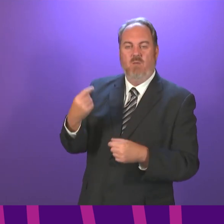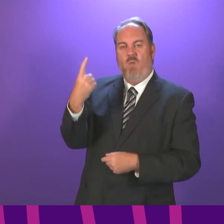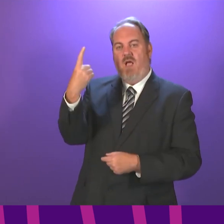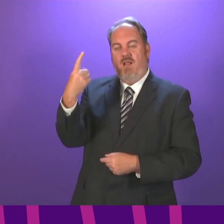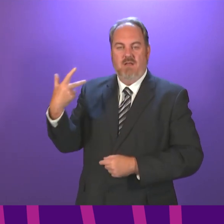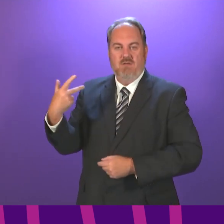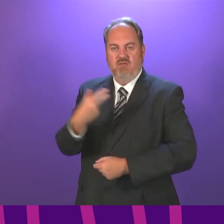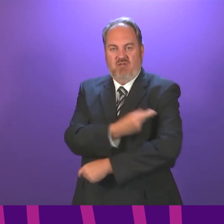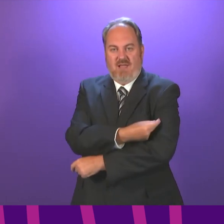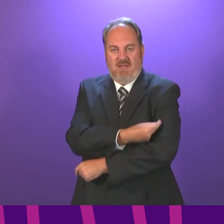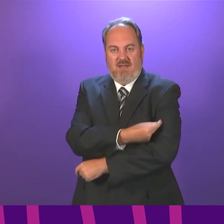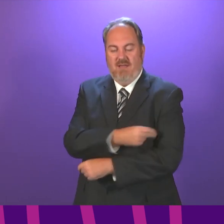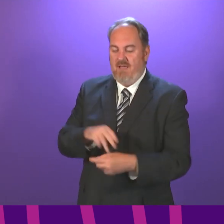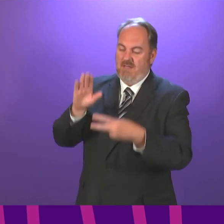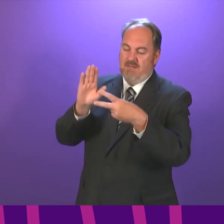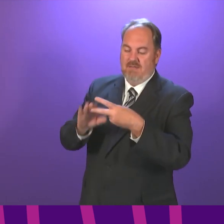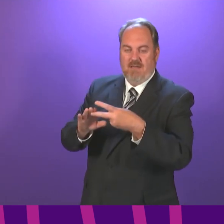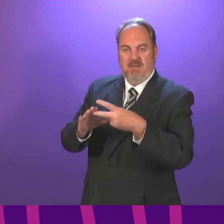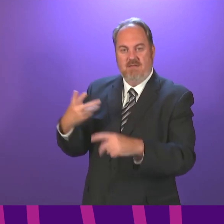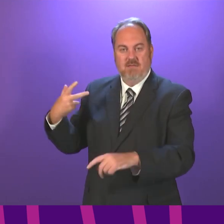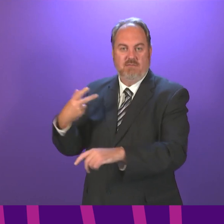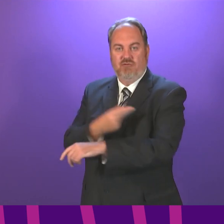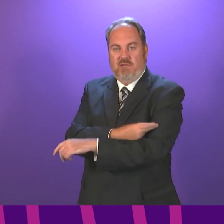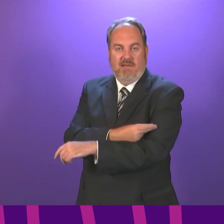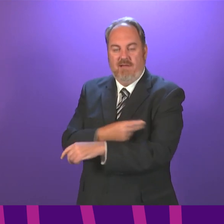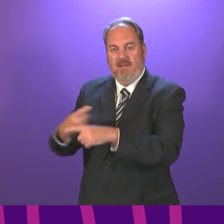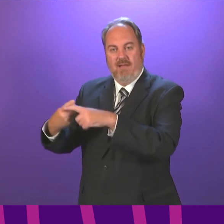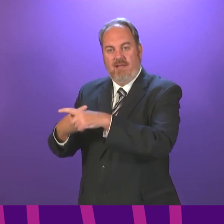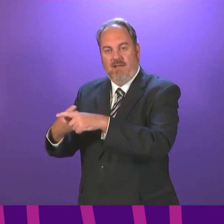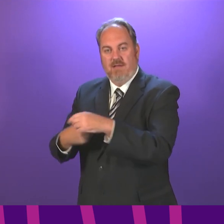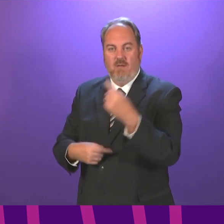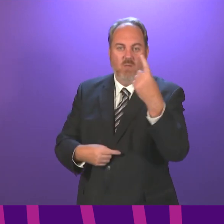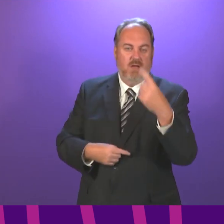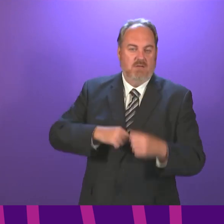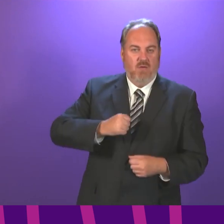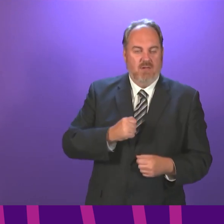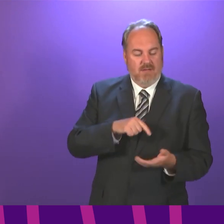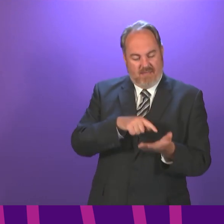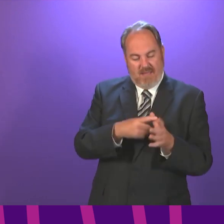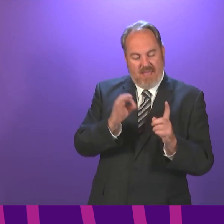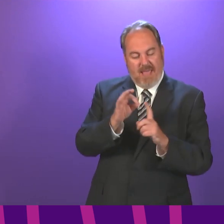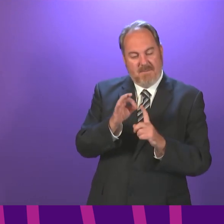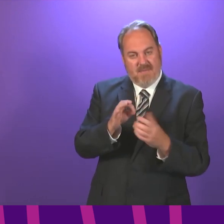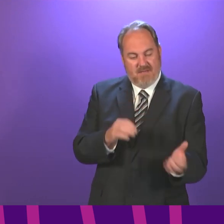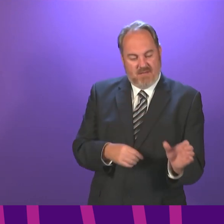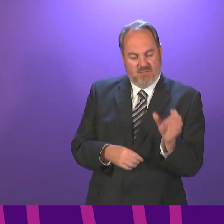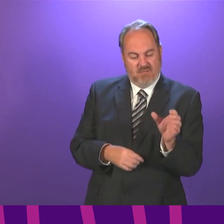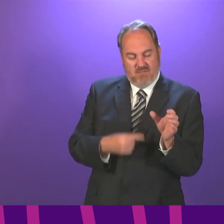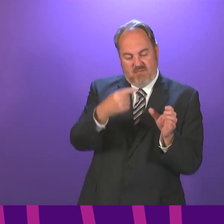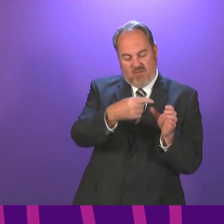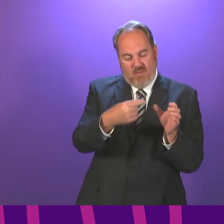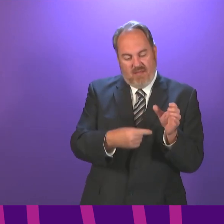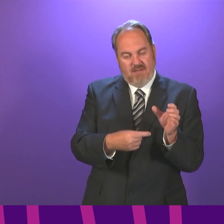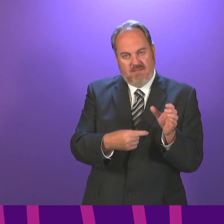in Scotland and one in another nation of the UK or vice versa, that that can be reflected in the app? I know that, from Constituents, that has already been